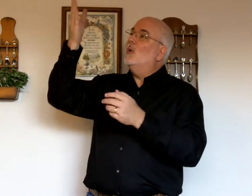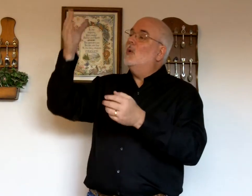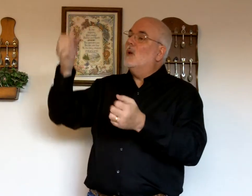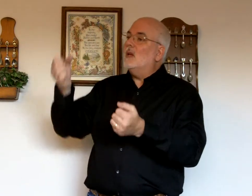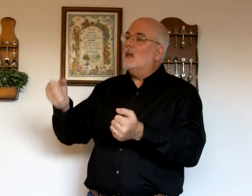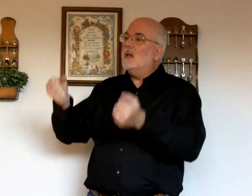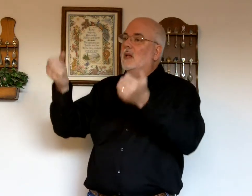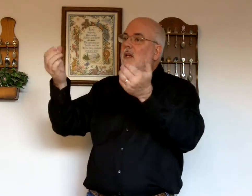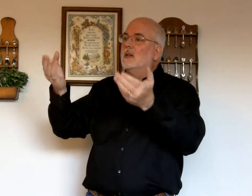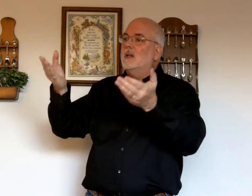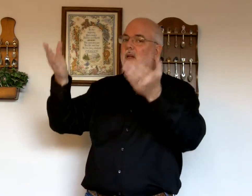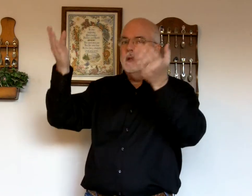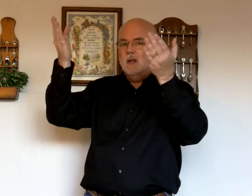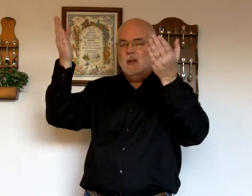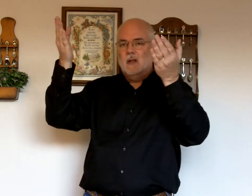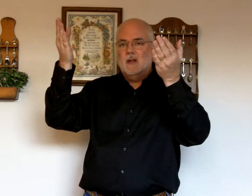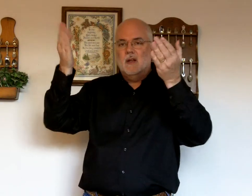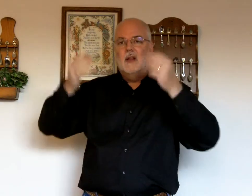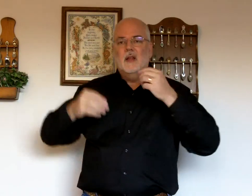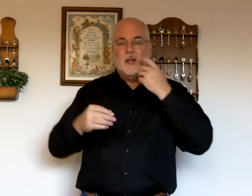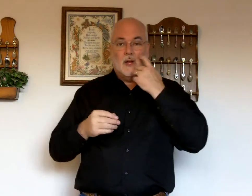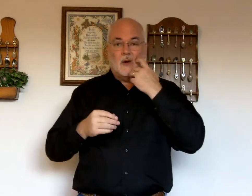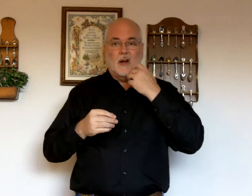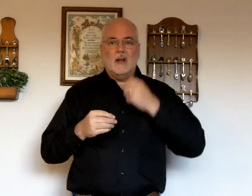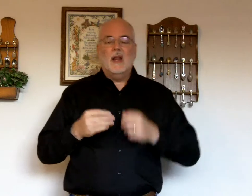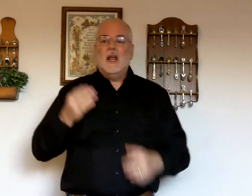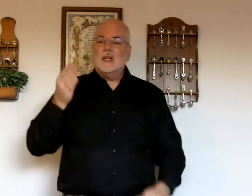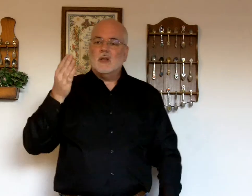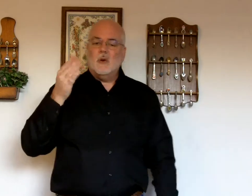yielded. Alright? So,